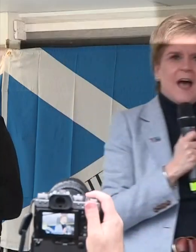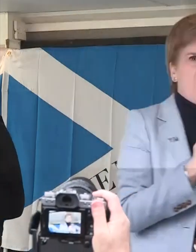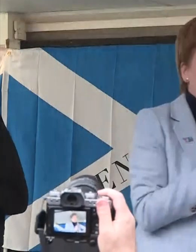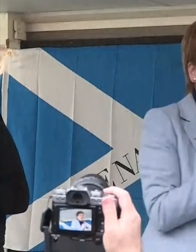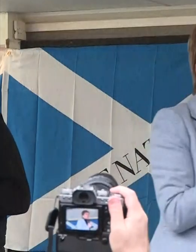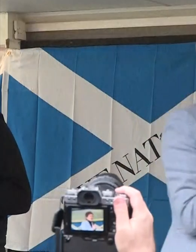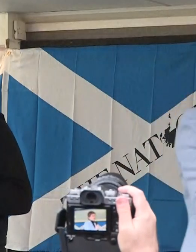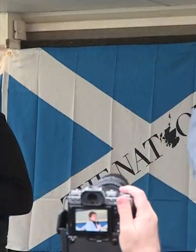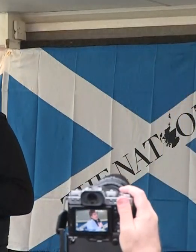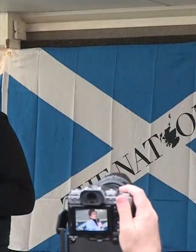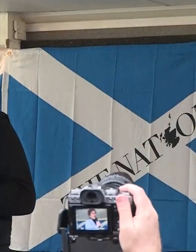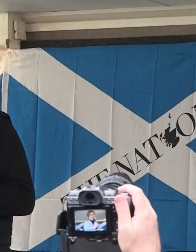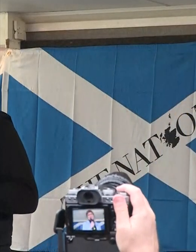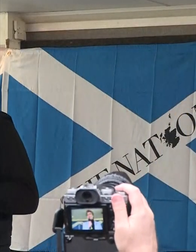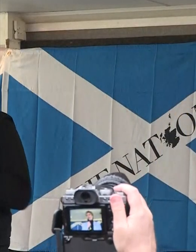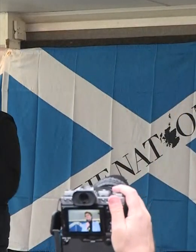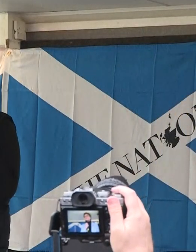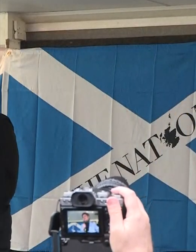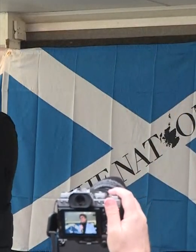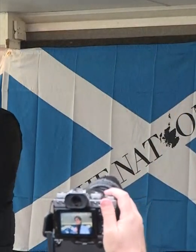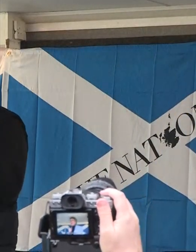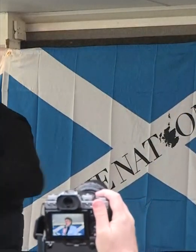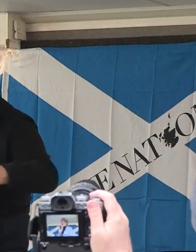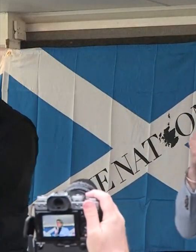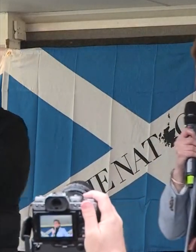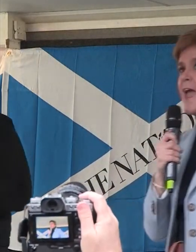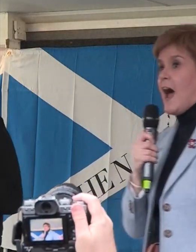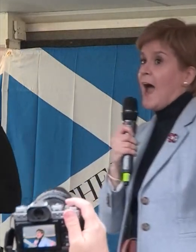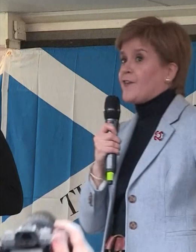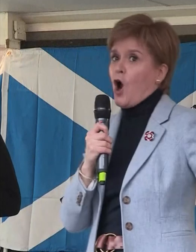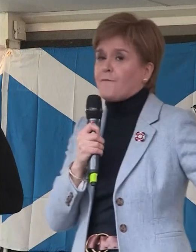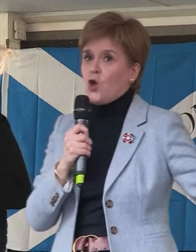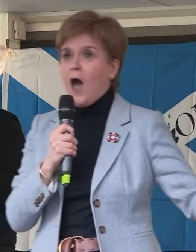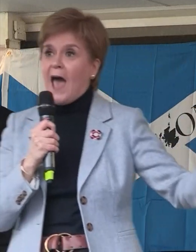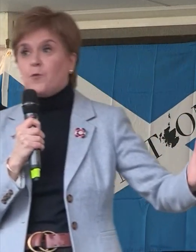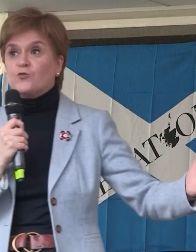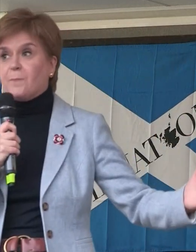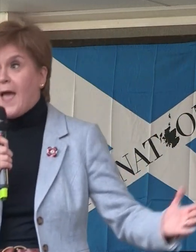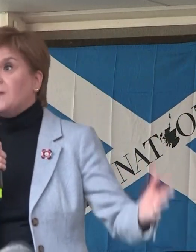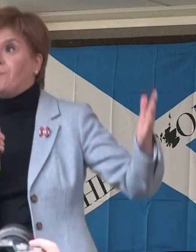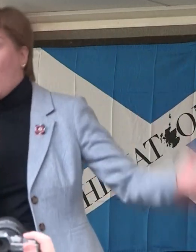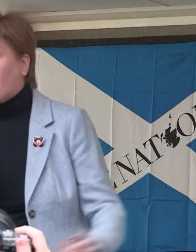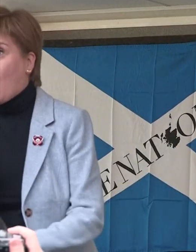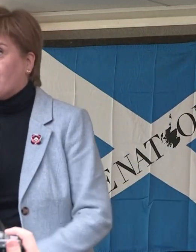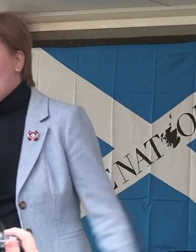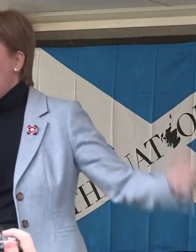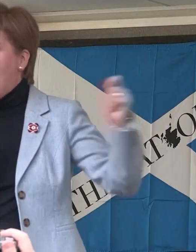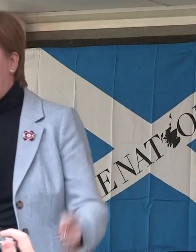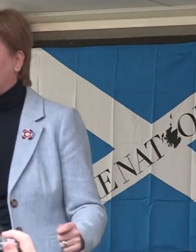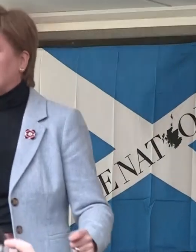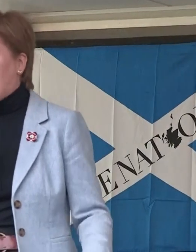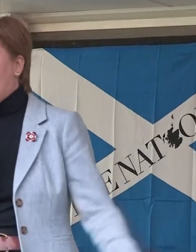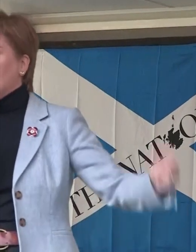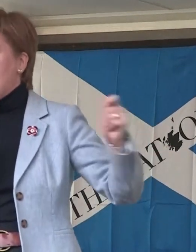And my message and my challenge is this. I'll debate either of you. I will debate both of you